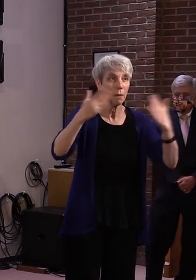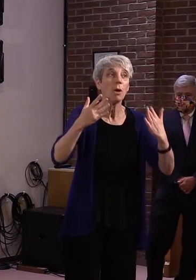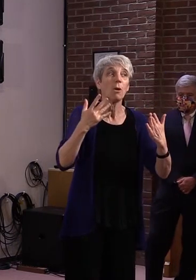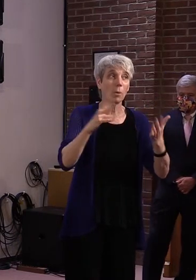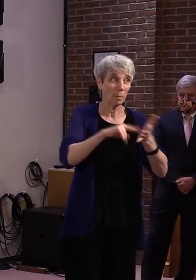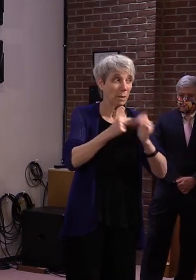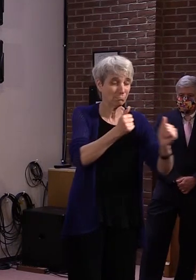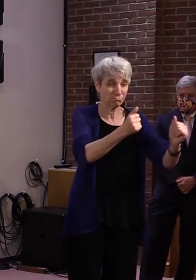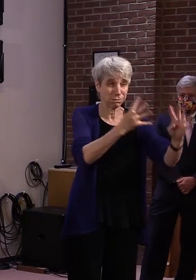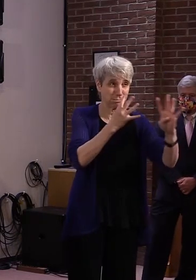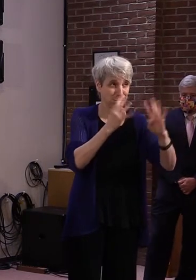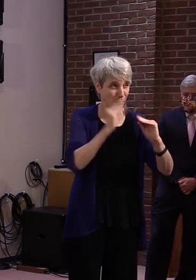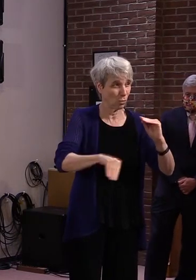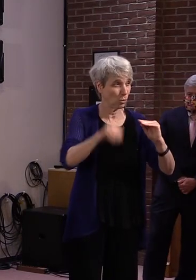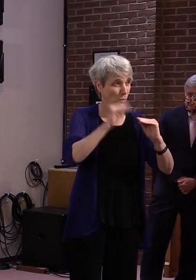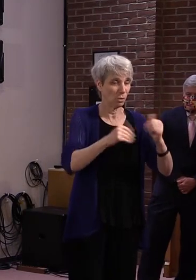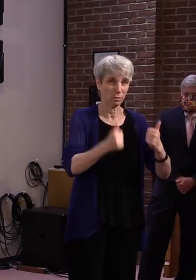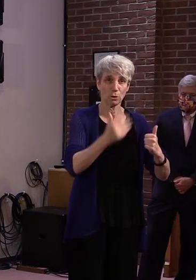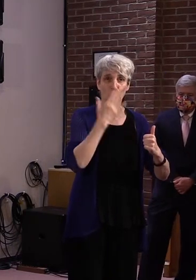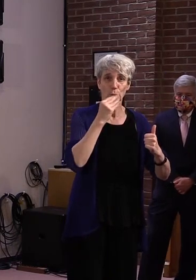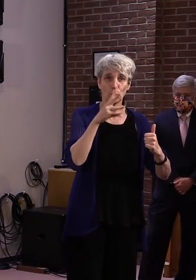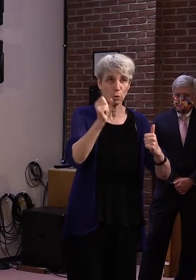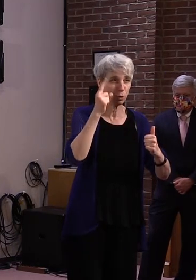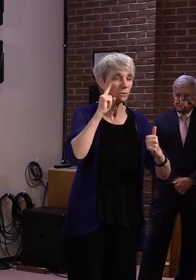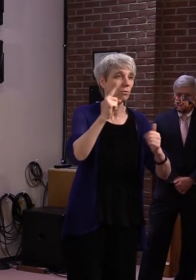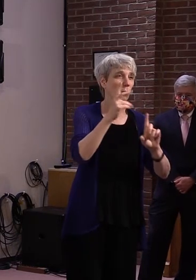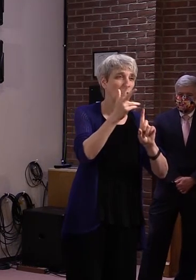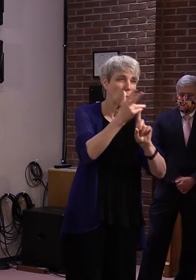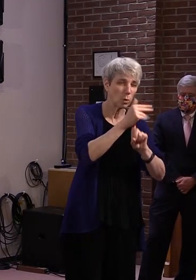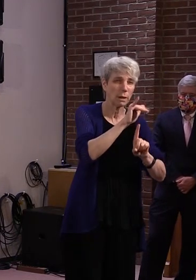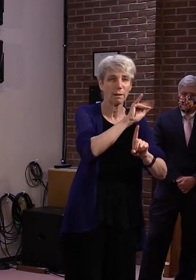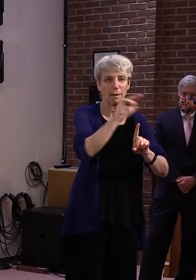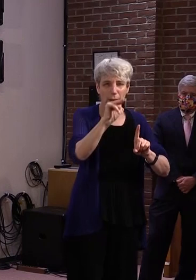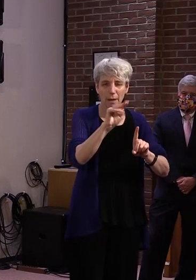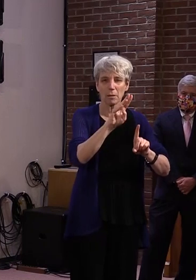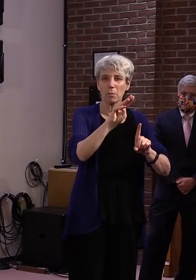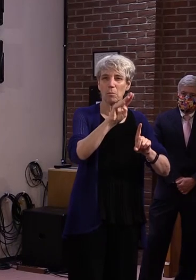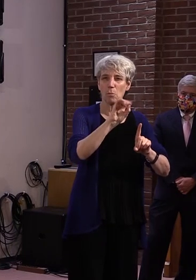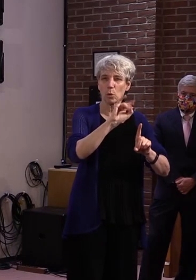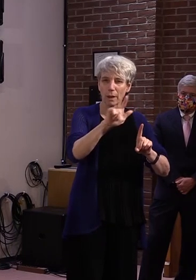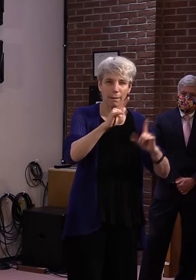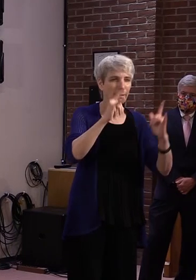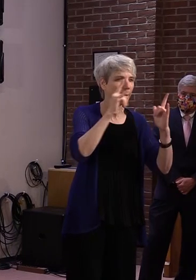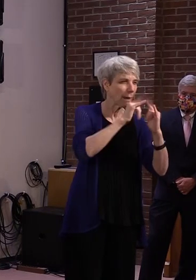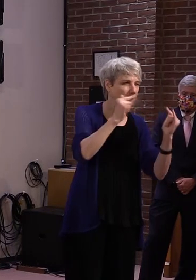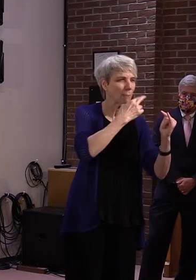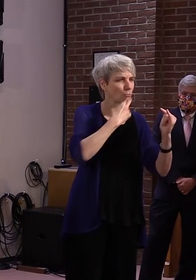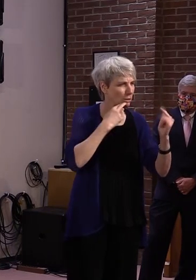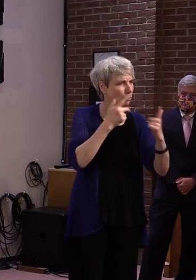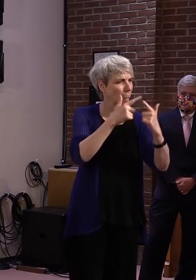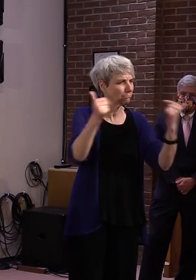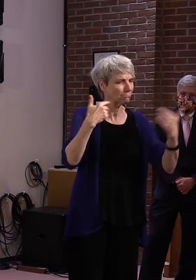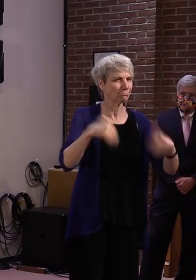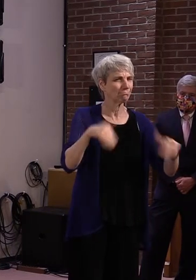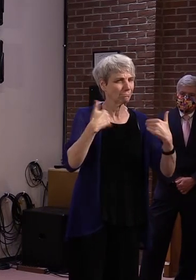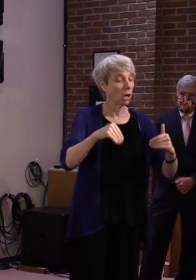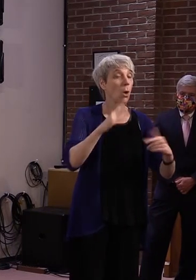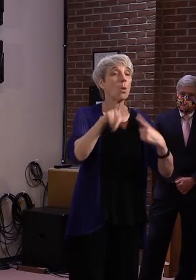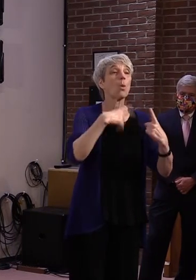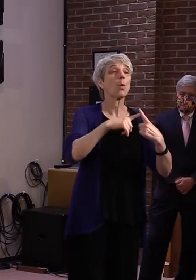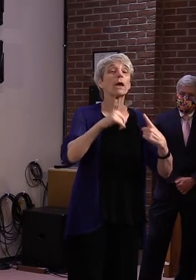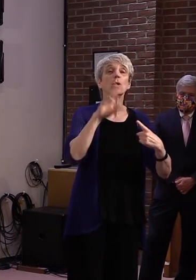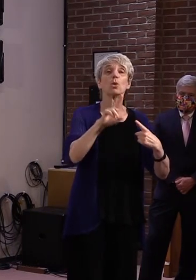hospitality sector. And when the border opens up with Canada, which I expect it will soon